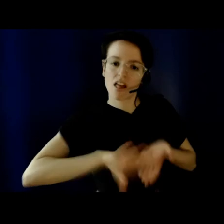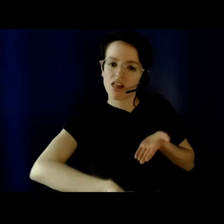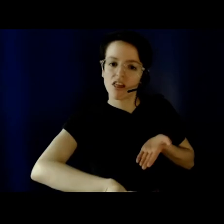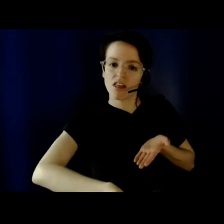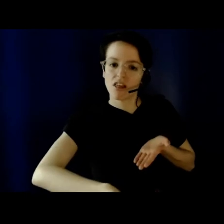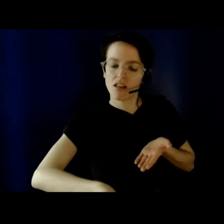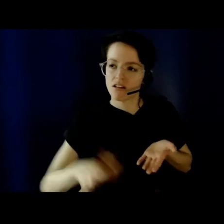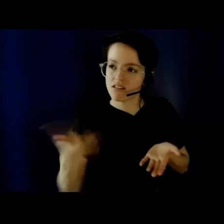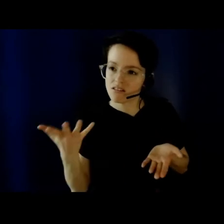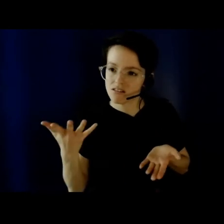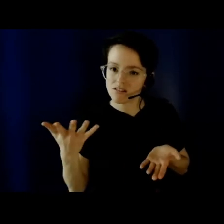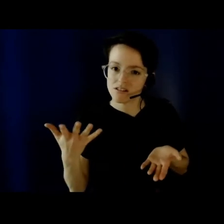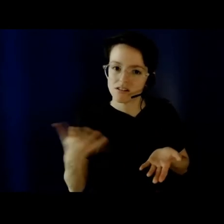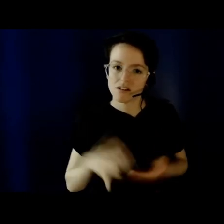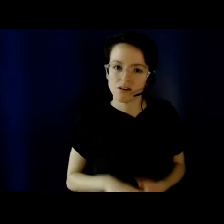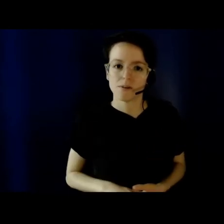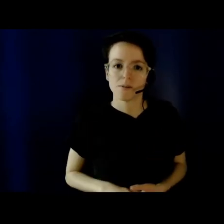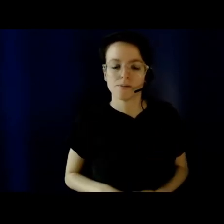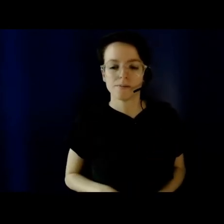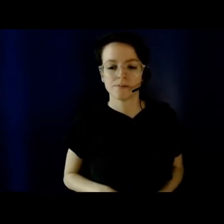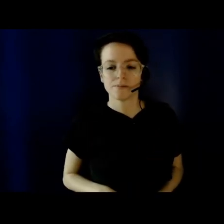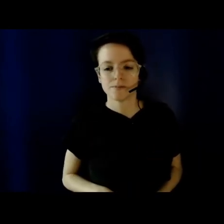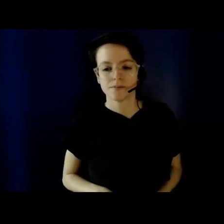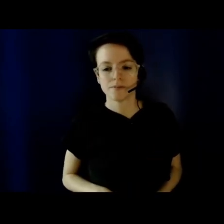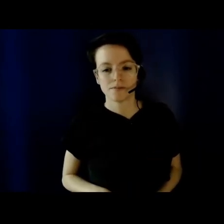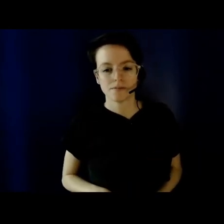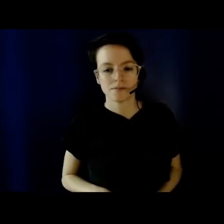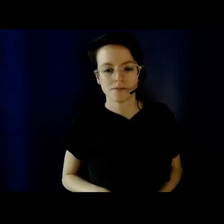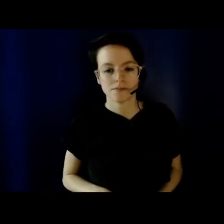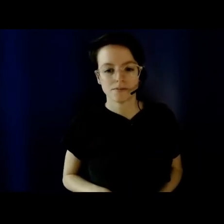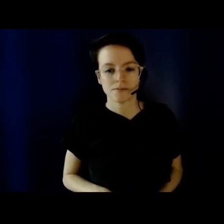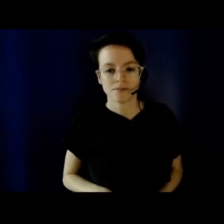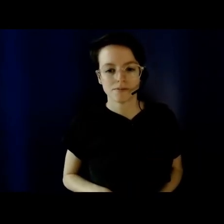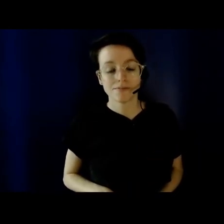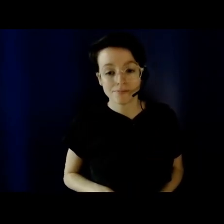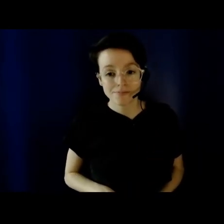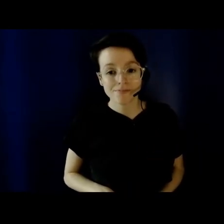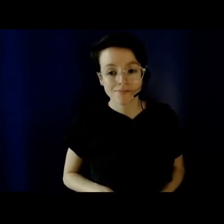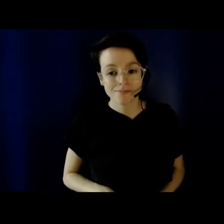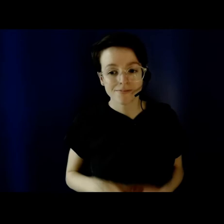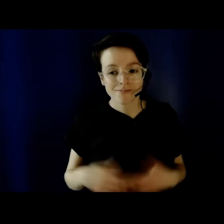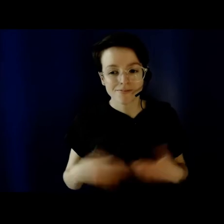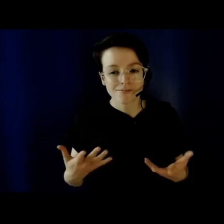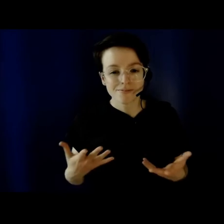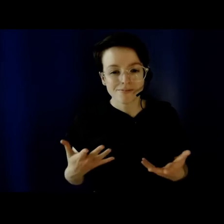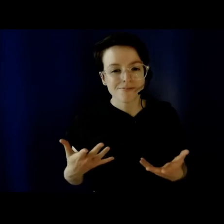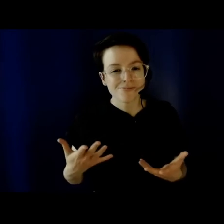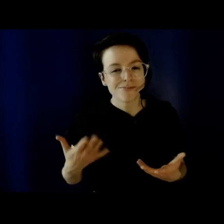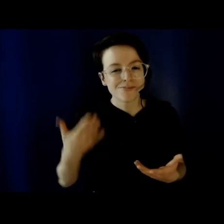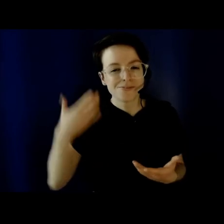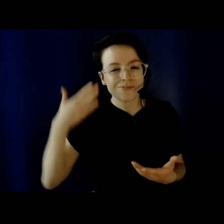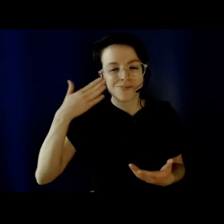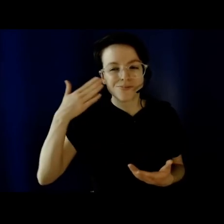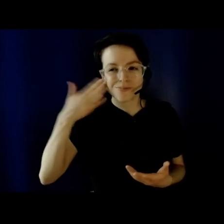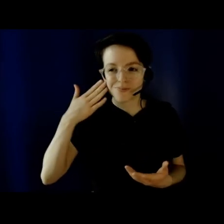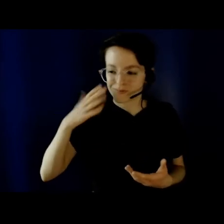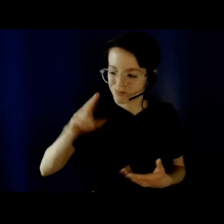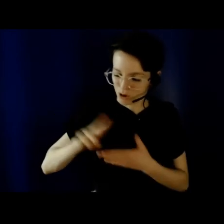At the same time, UBC's return was just a symptom in a very much larger problem.